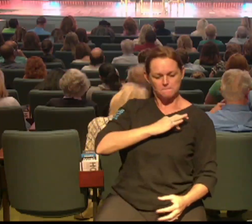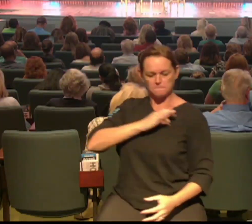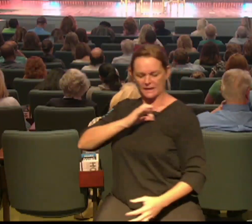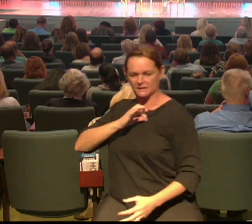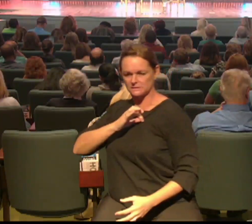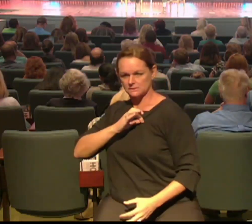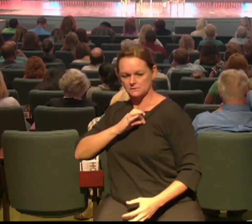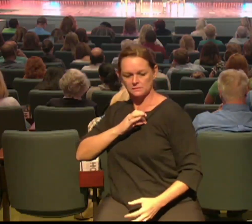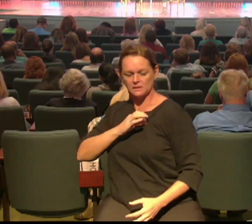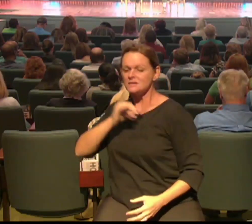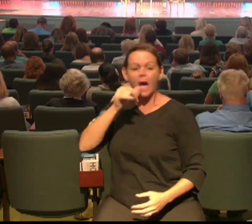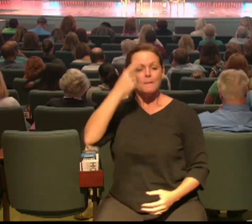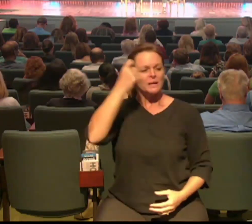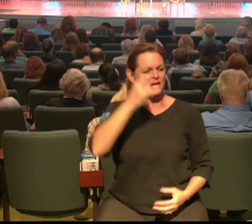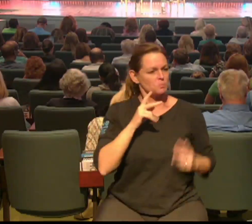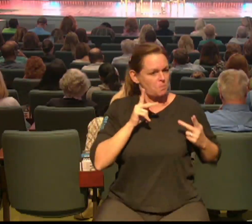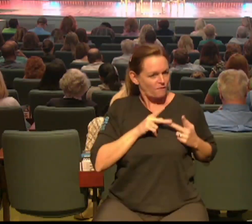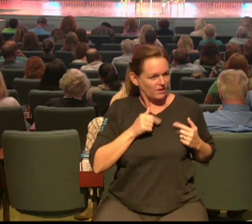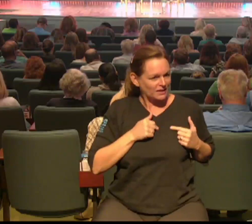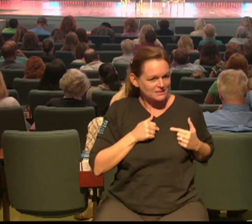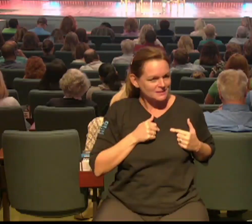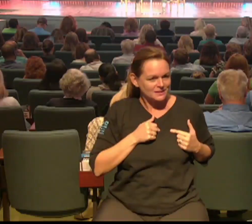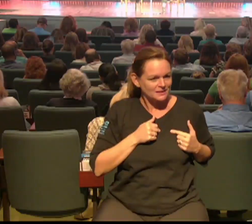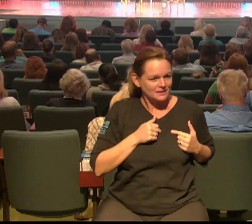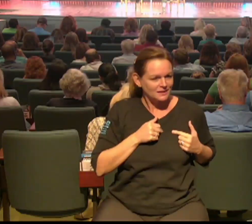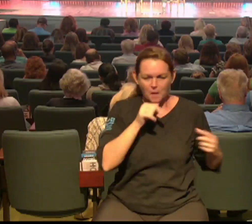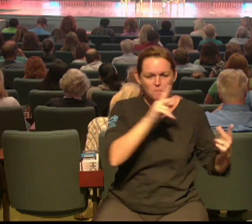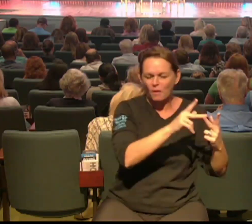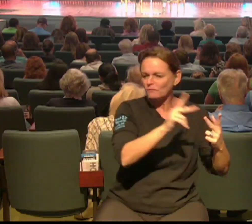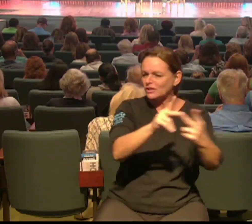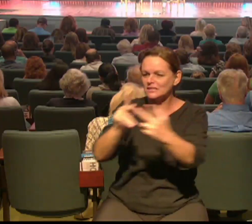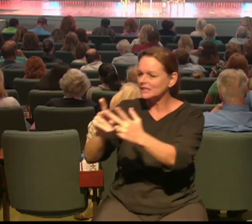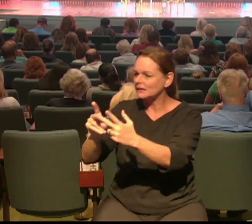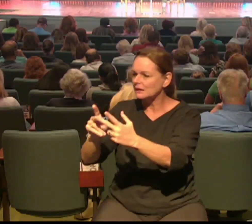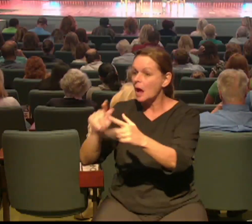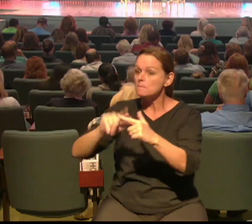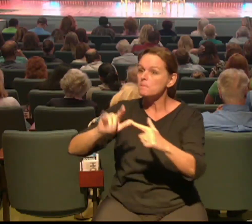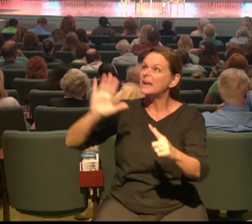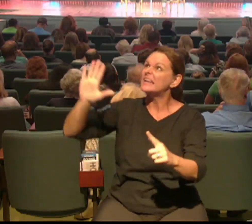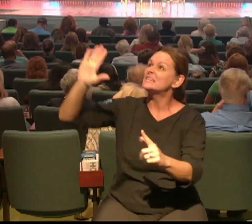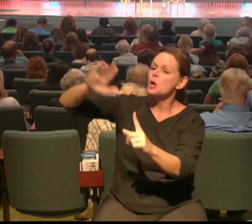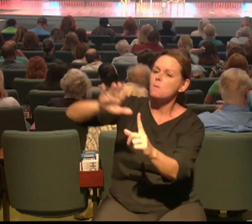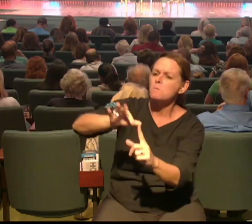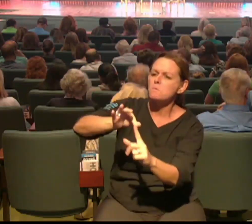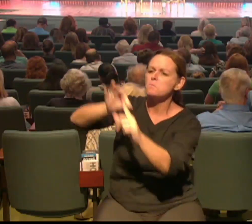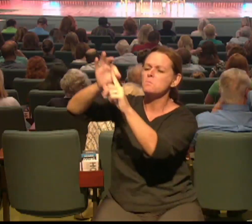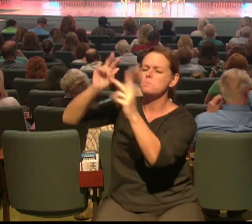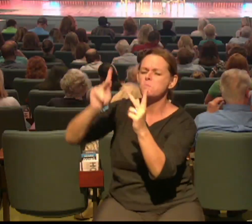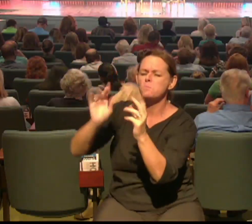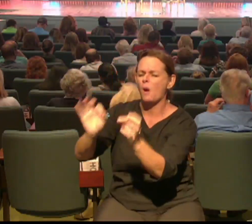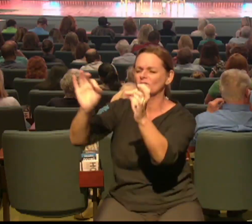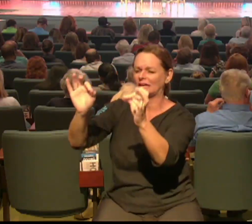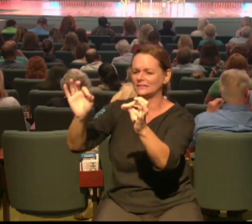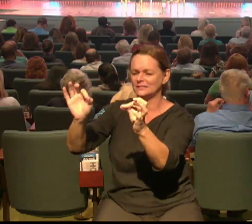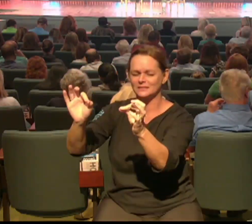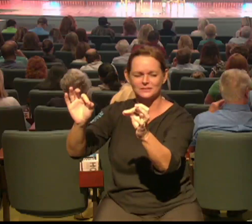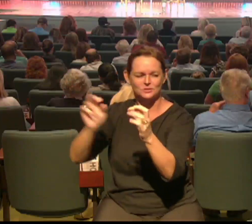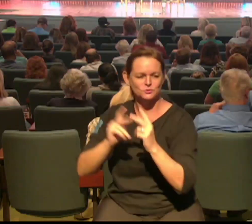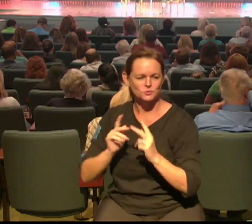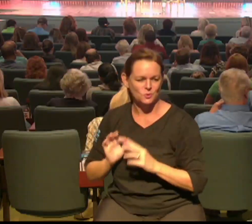but you are God's perfect choice listen to this verse in 2nd Corinthians it says this he helps us in all of our troubles so that we are able